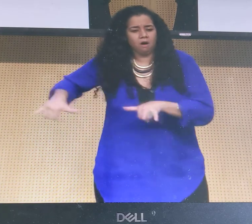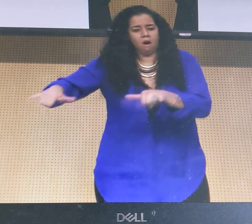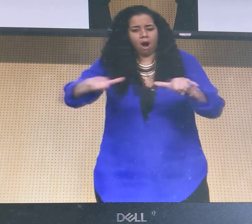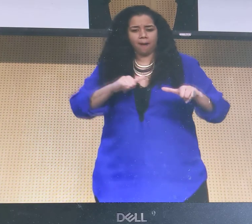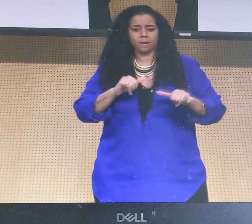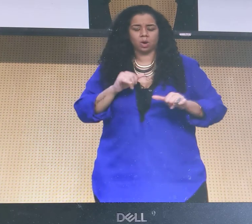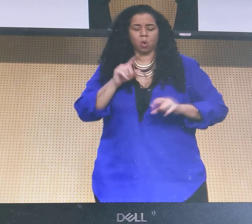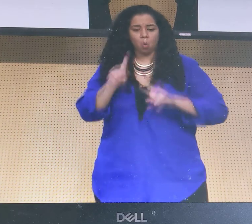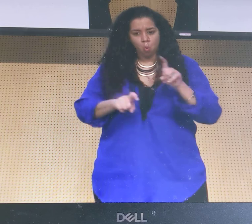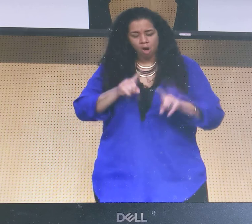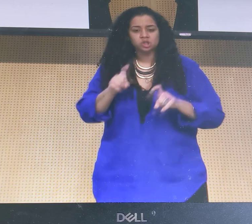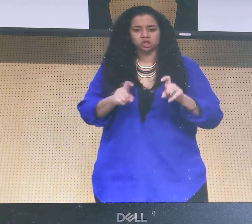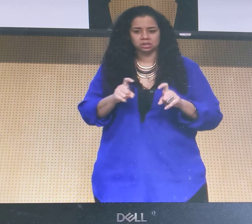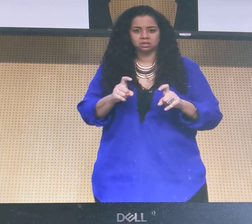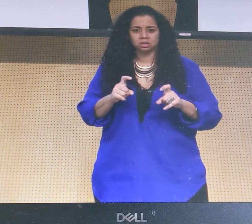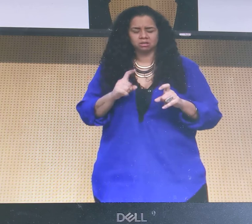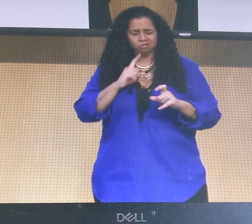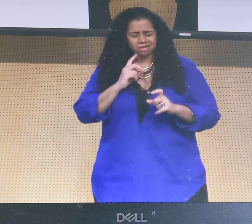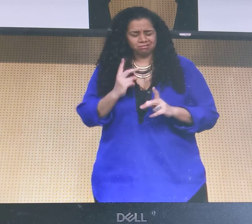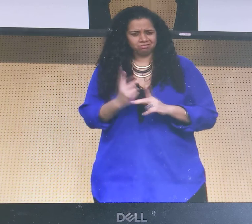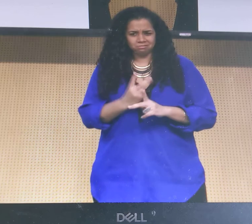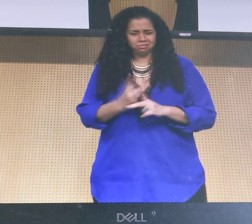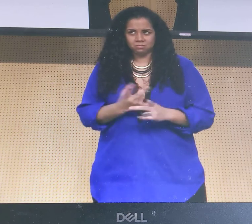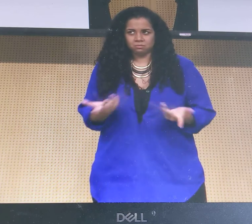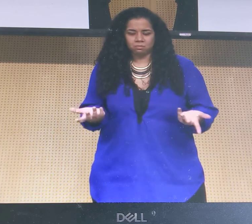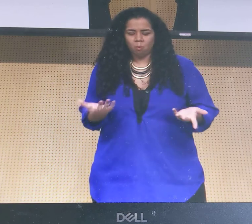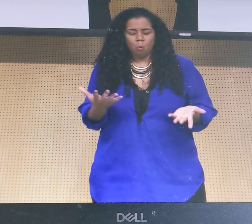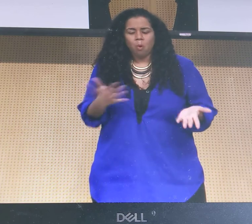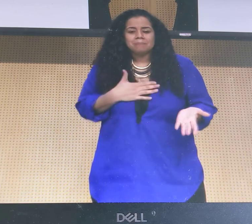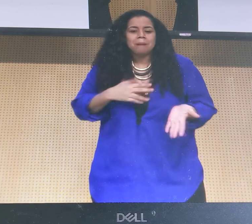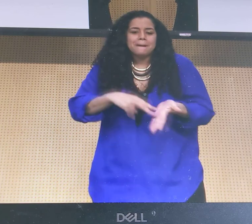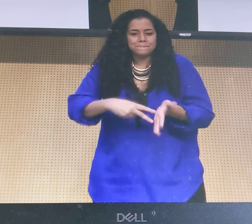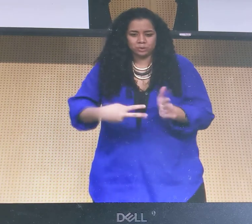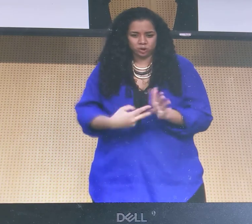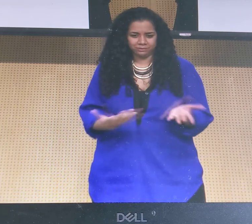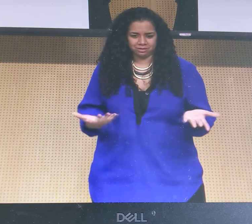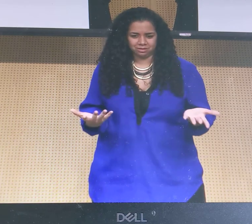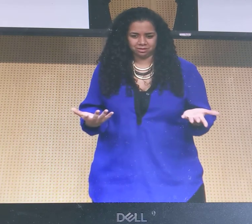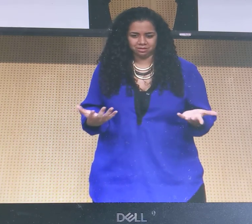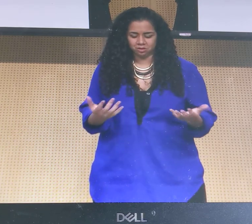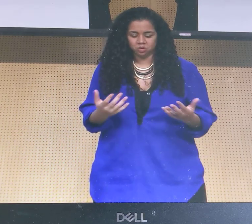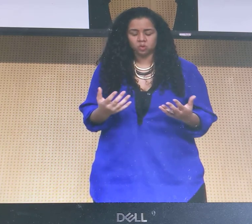It's a common question that we ask ourselves. What's my purpose?